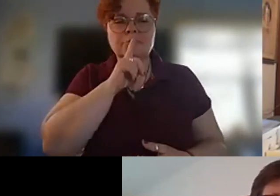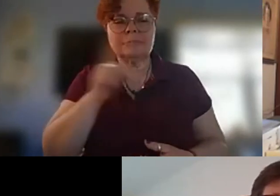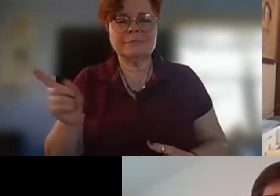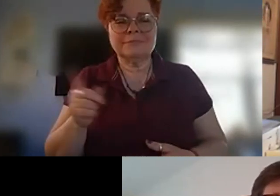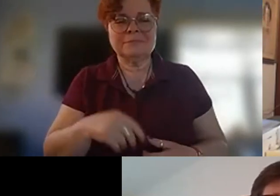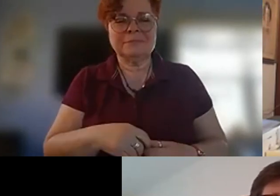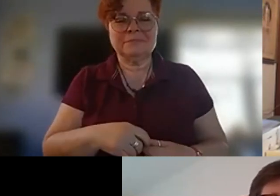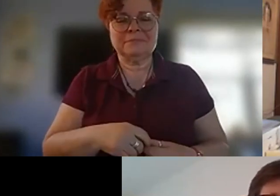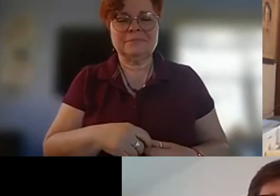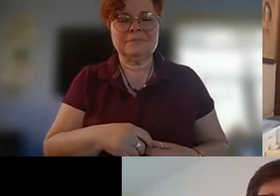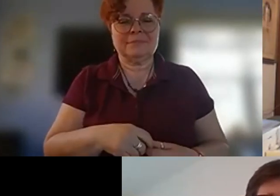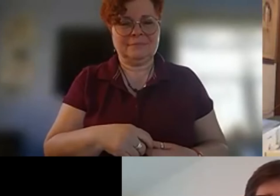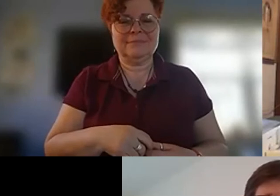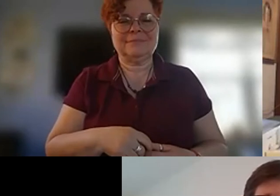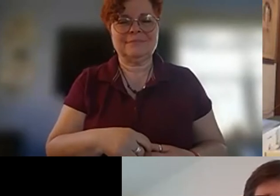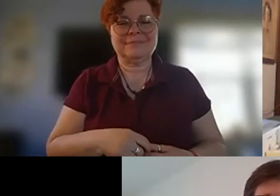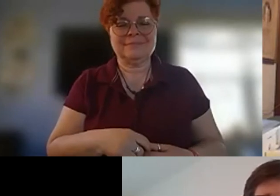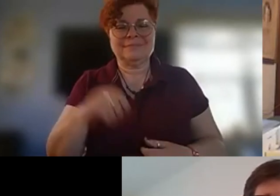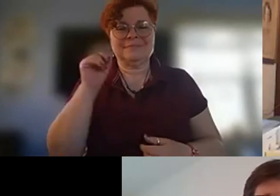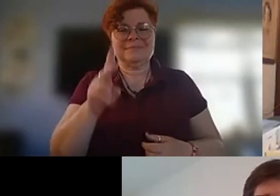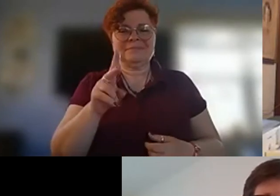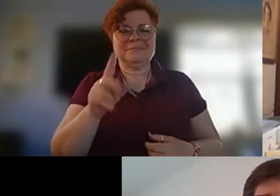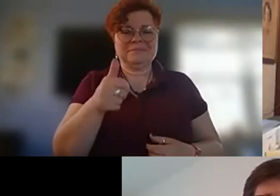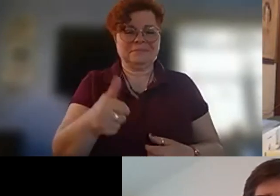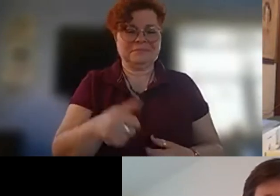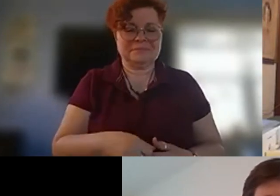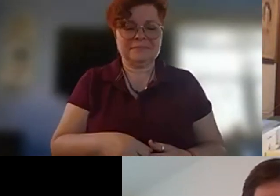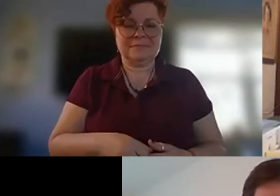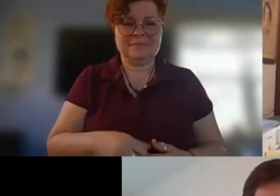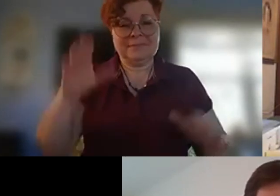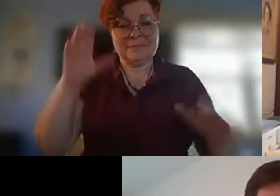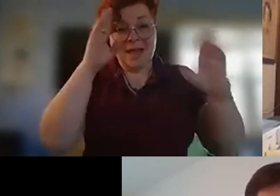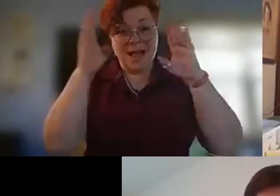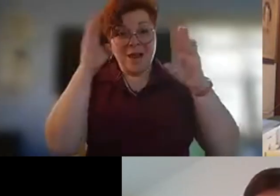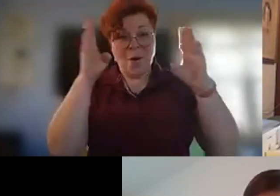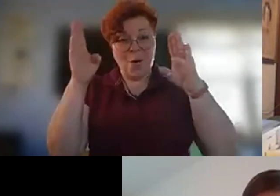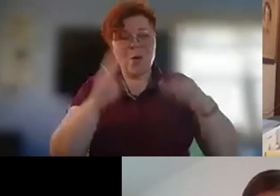you have to uh yeah yeah there you go hi everyone thanks for coming